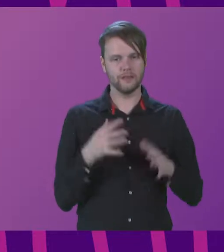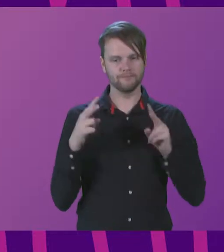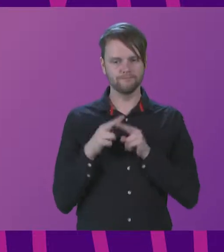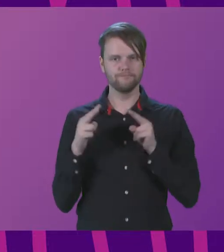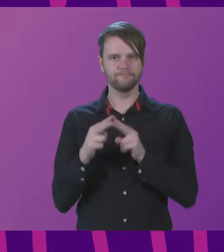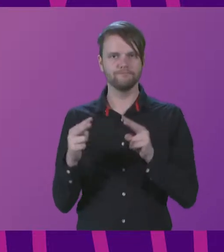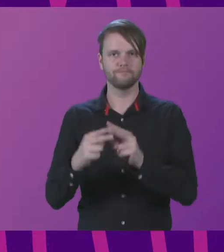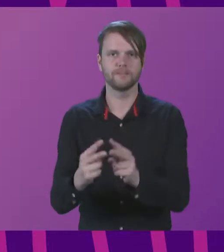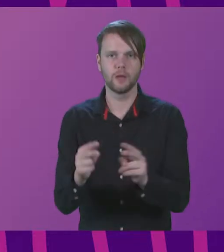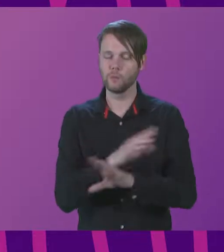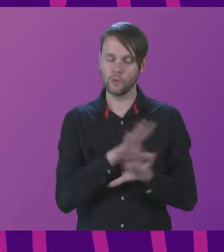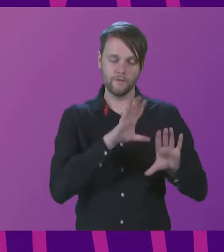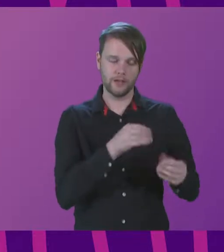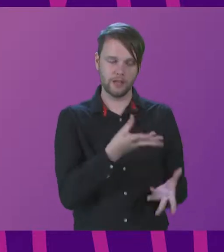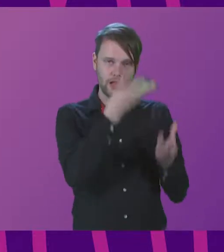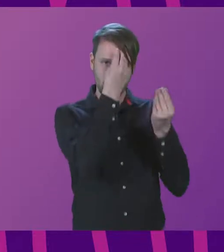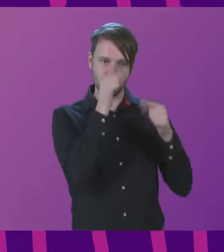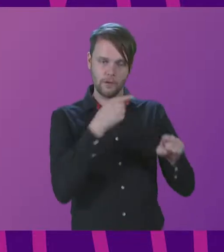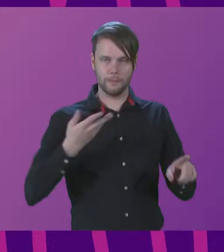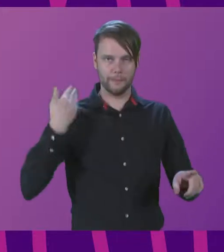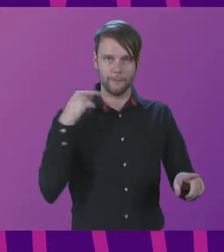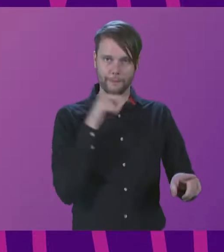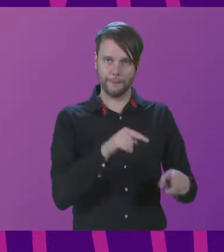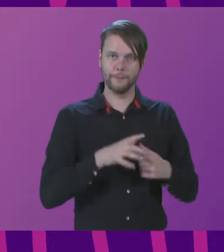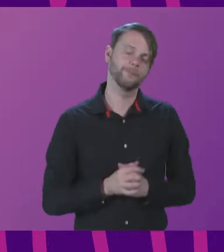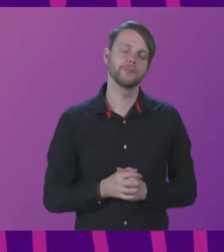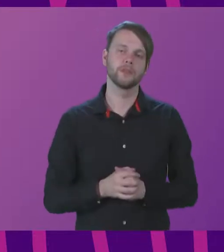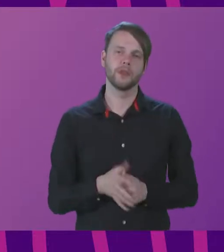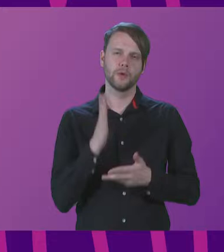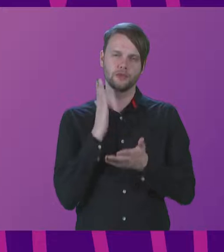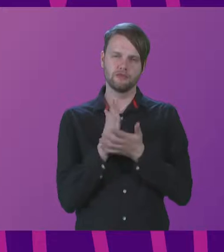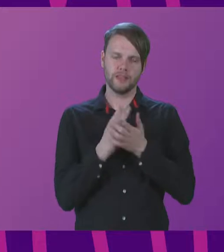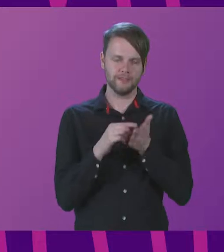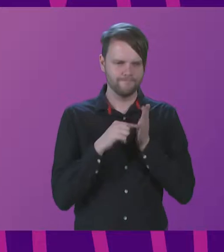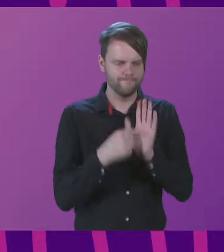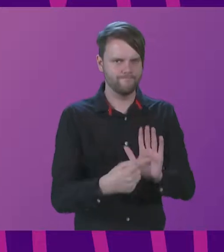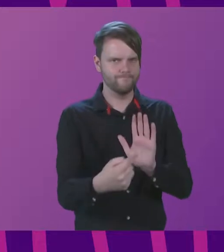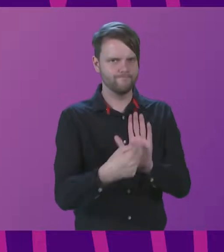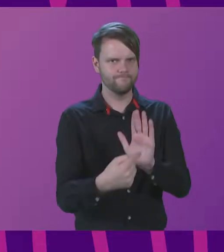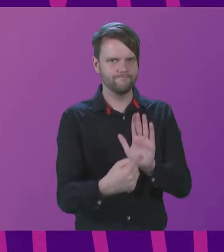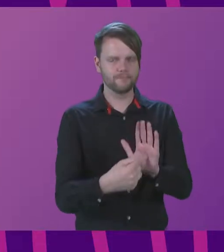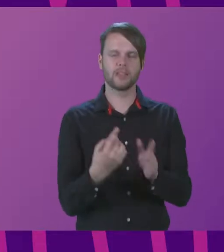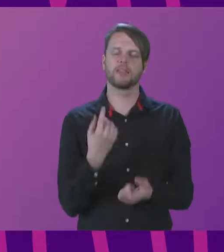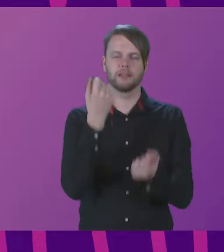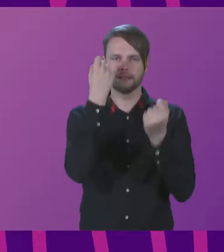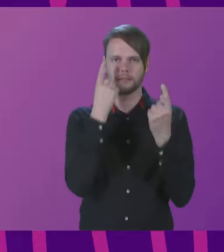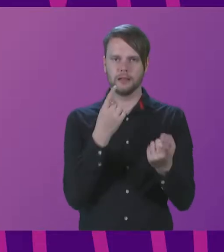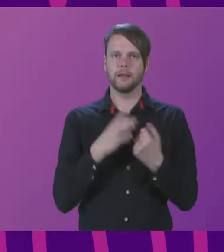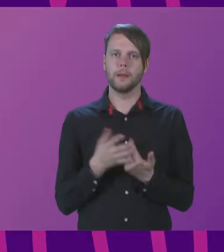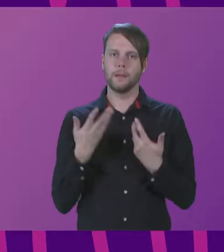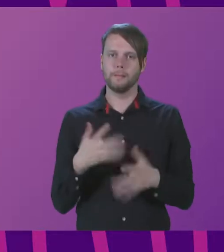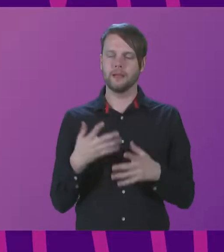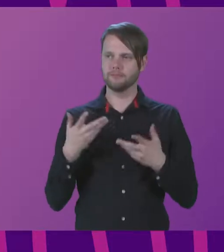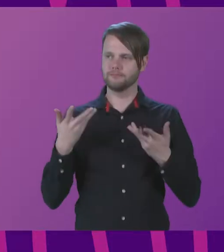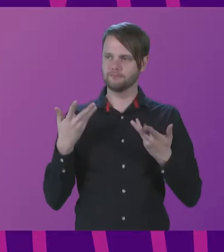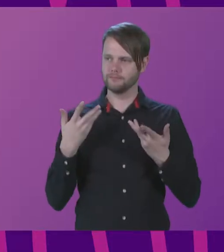we shouldn't forget that lesson from history. So if I can just underscore that one very particular suggestion that has been the